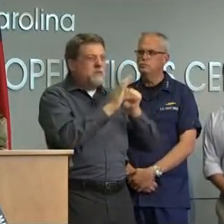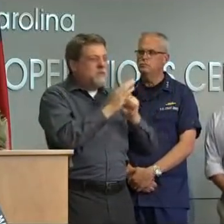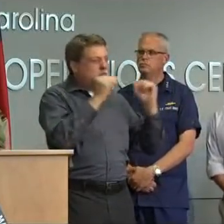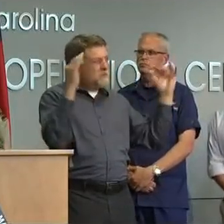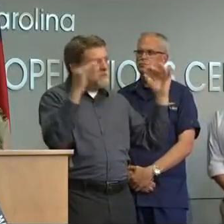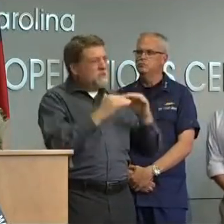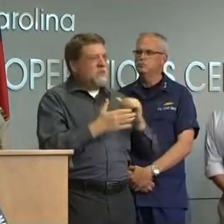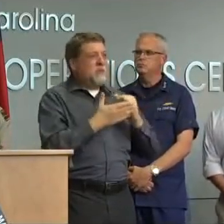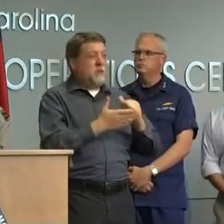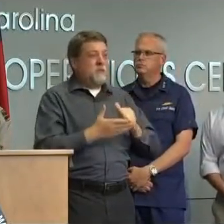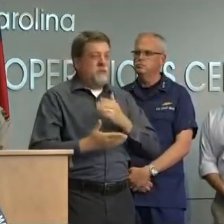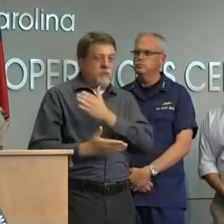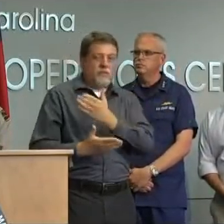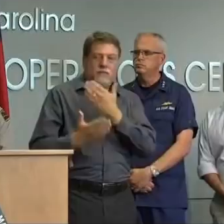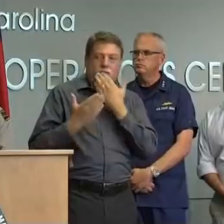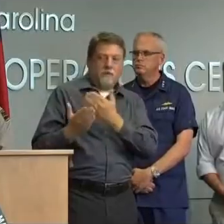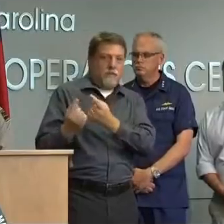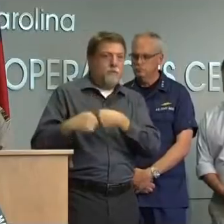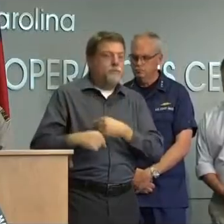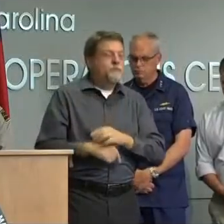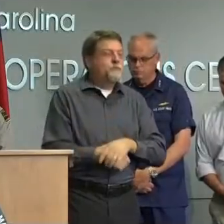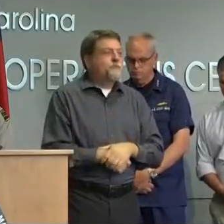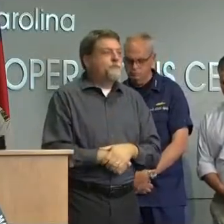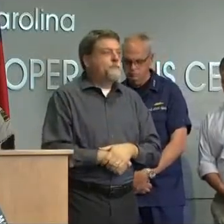in the days yet to come so thank you